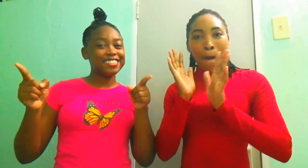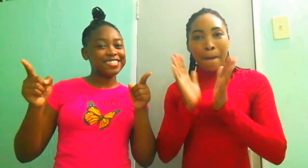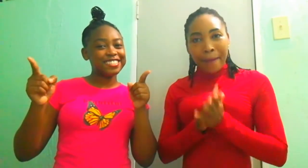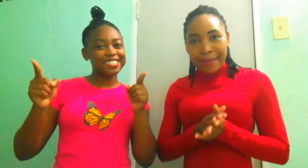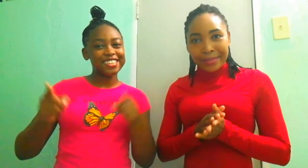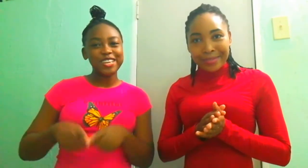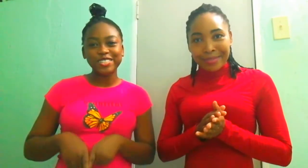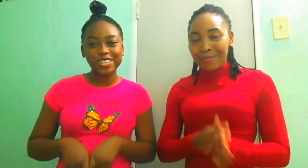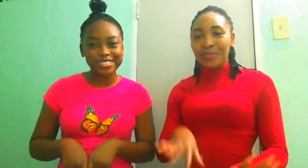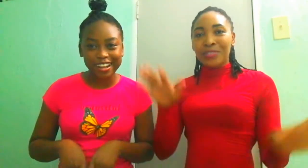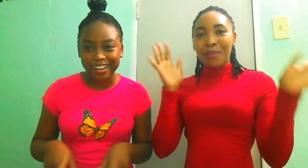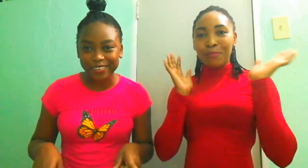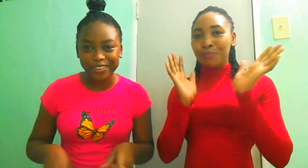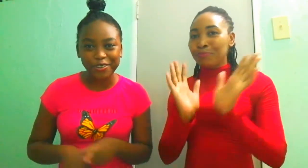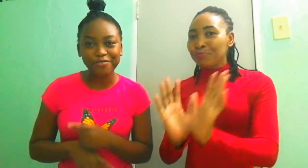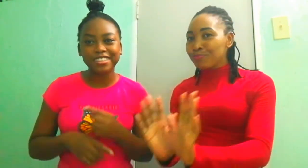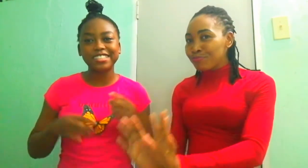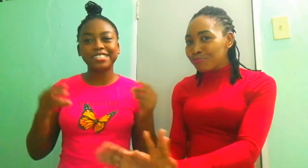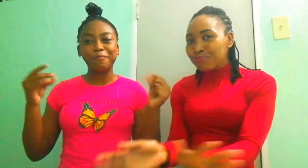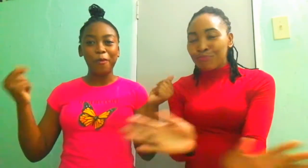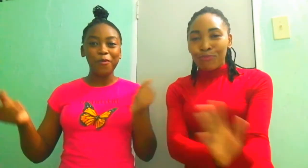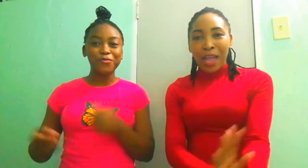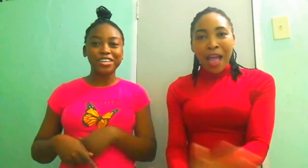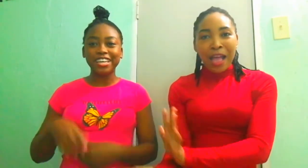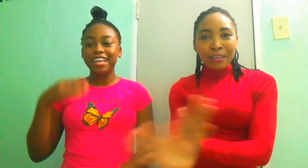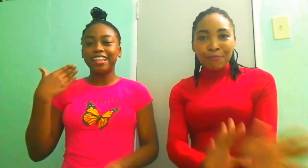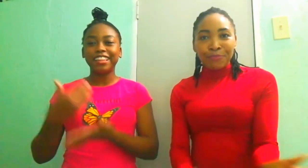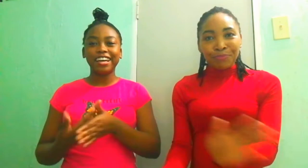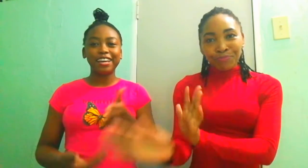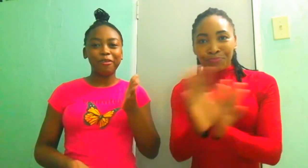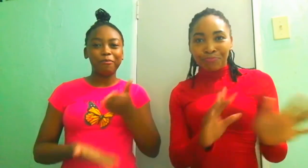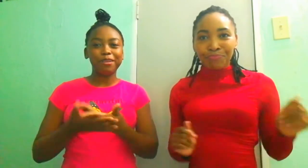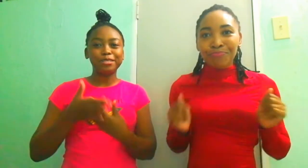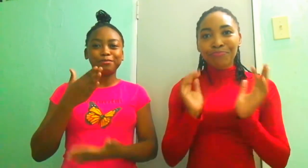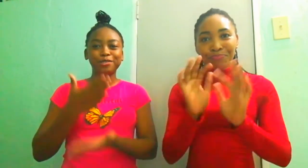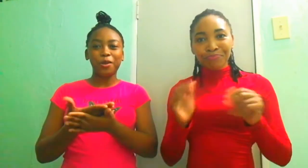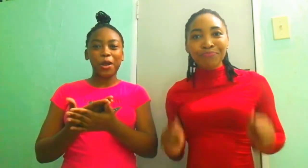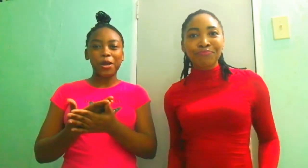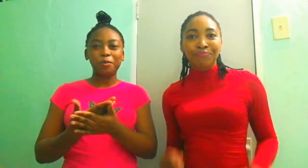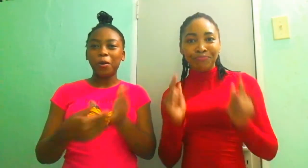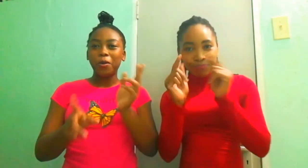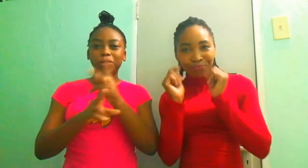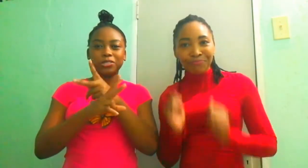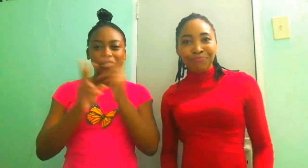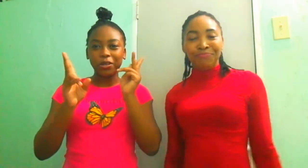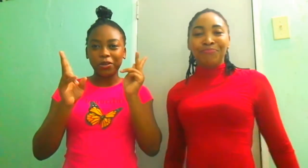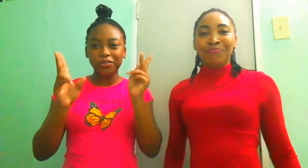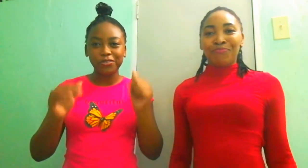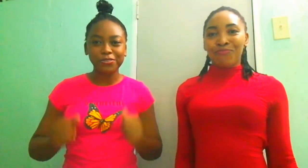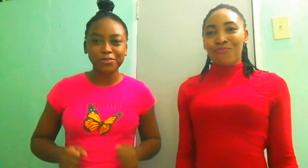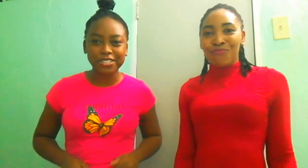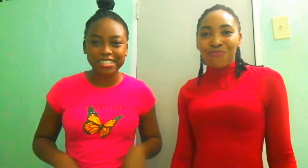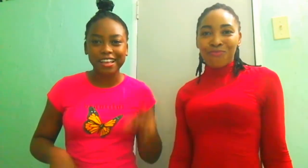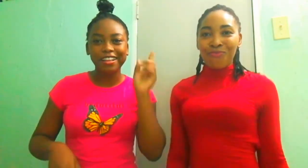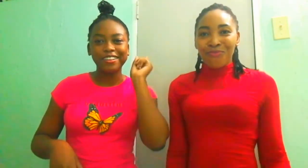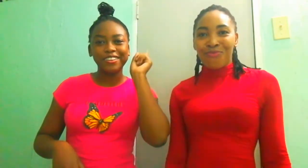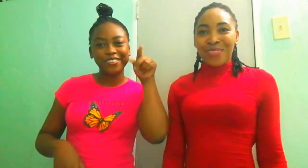yes so start looking out for this movie like comment subscribe share the news oh